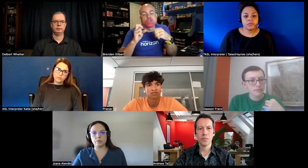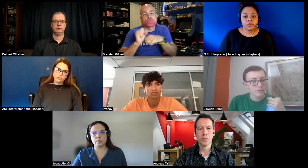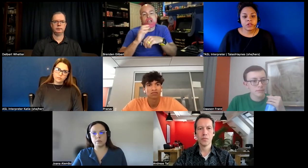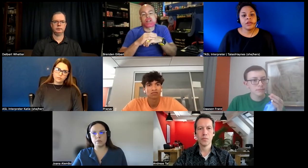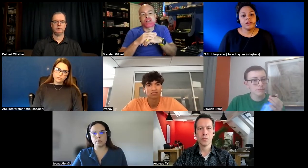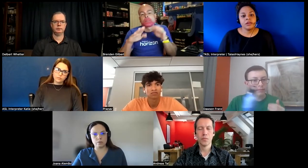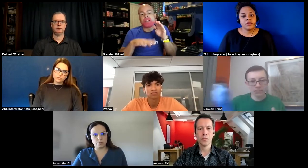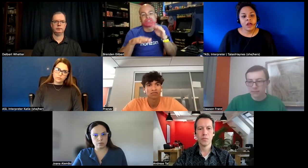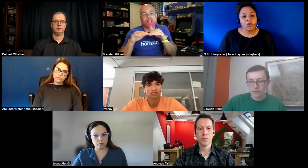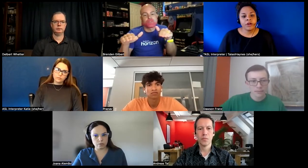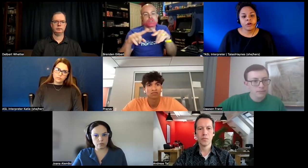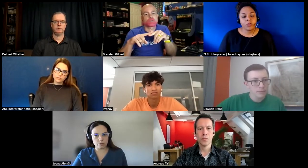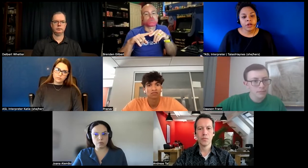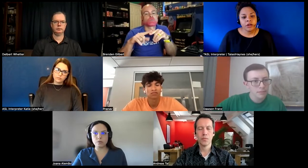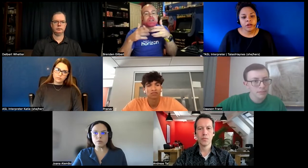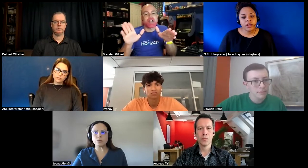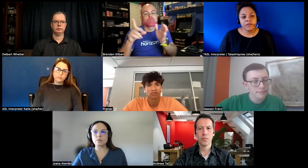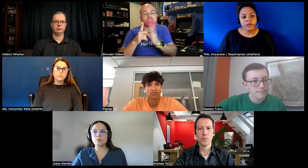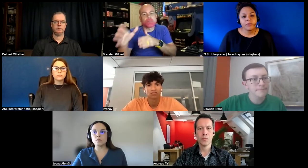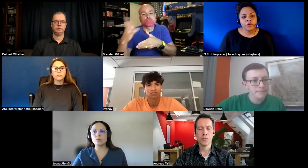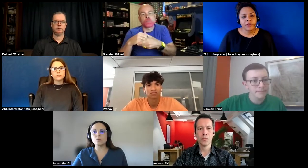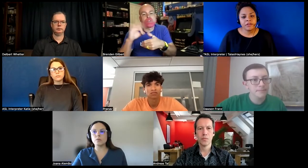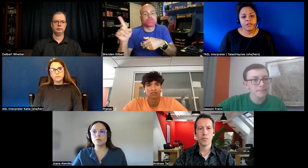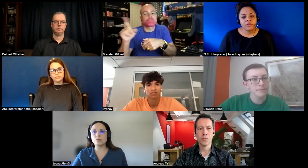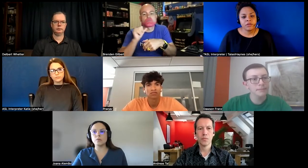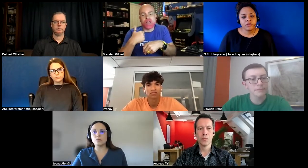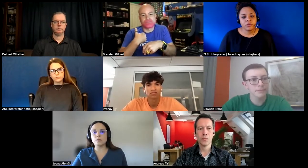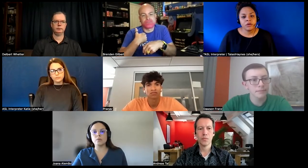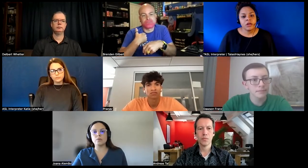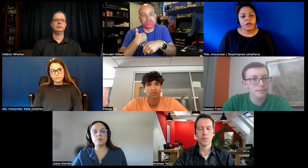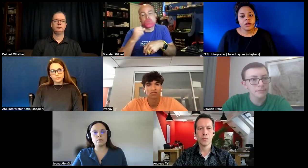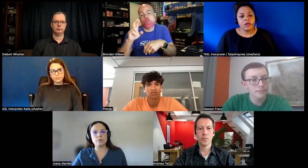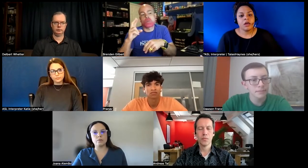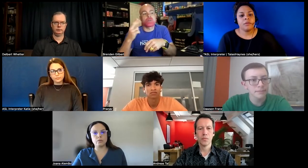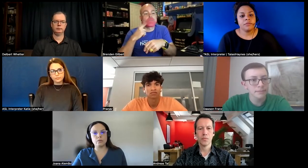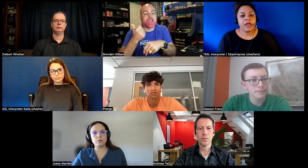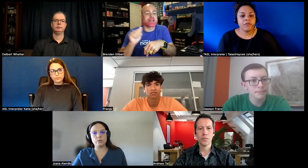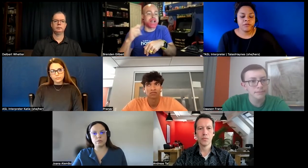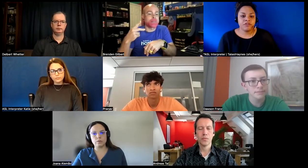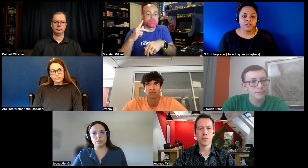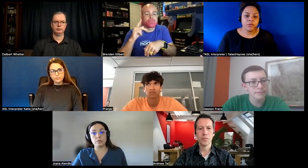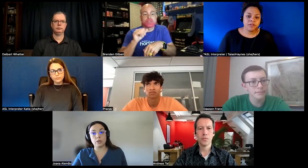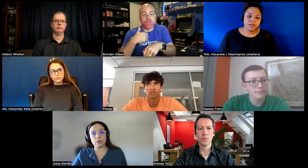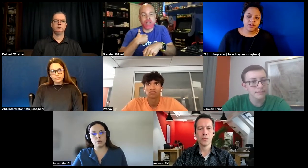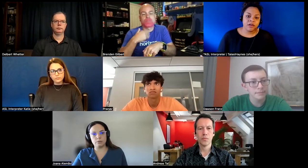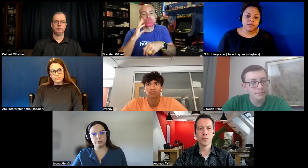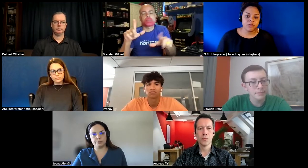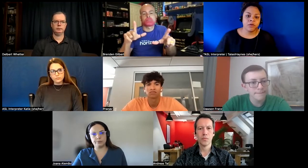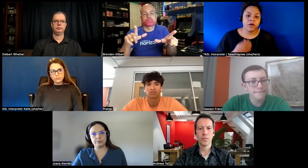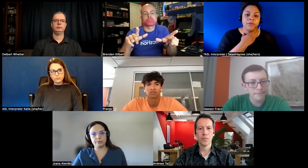and now we are working on having more a basic level to um have those features that someone else doesn't have so maybe